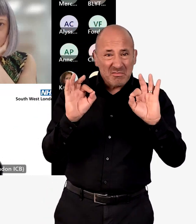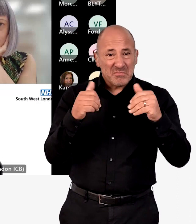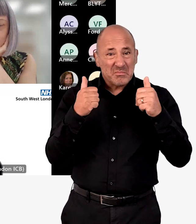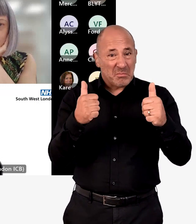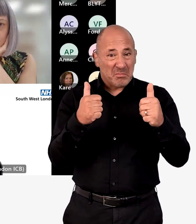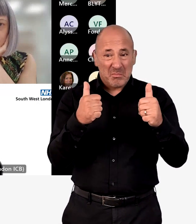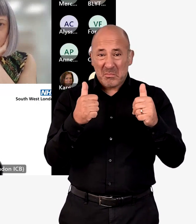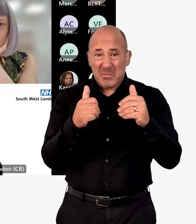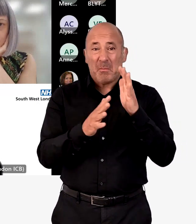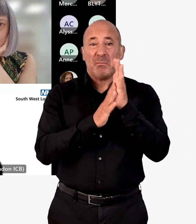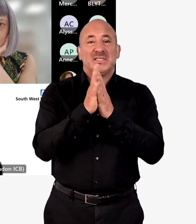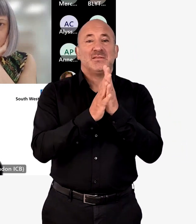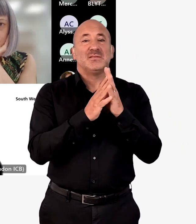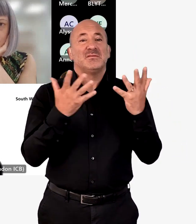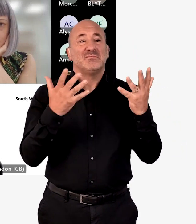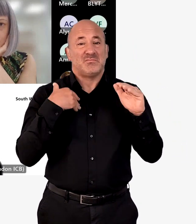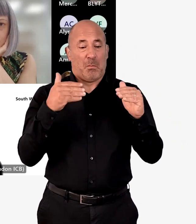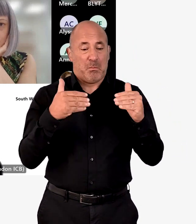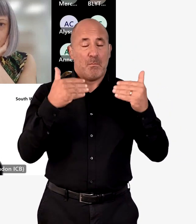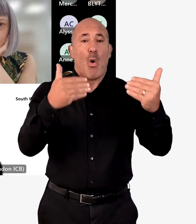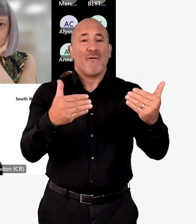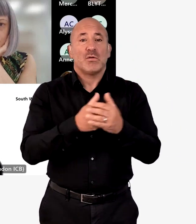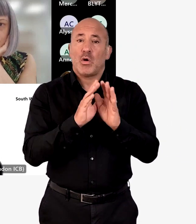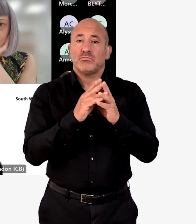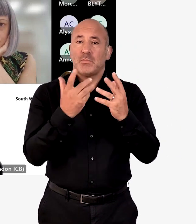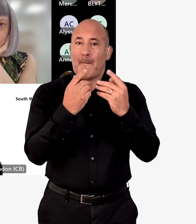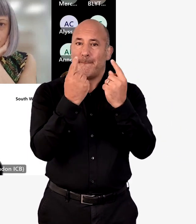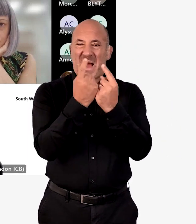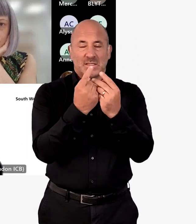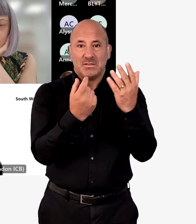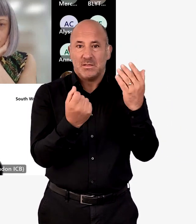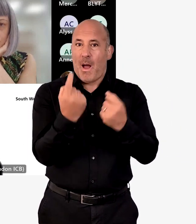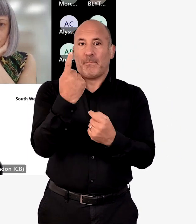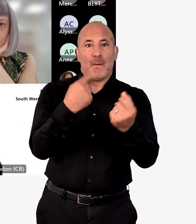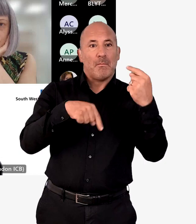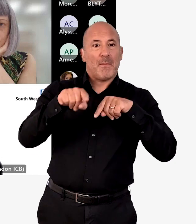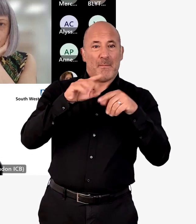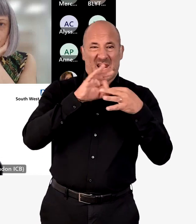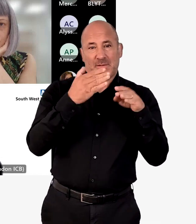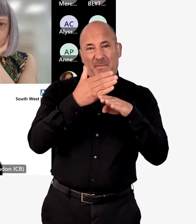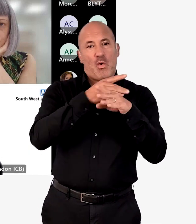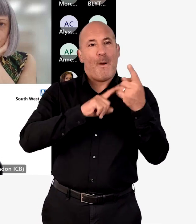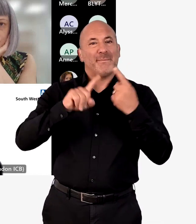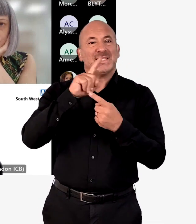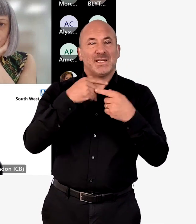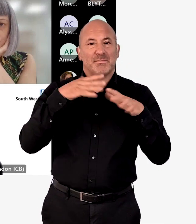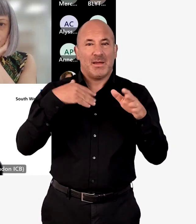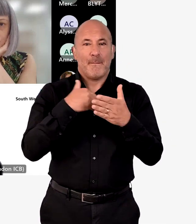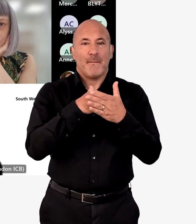assuming there are no further updates in relation to those. If I can move on to matters arising now, prior to